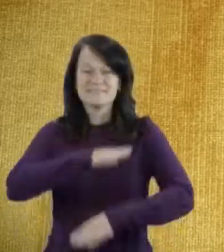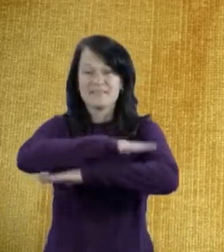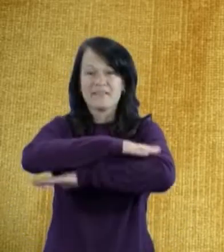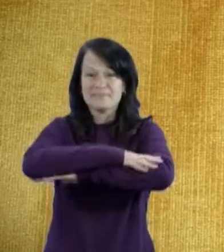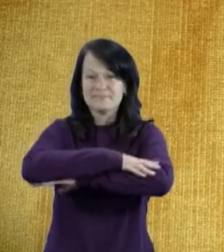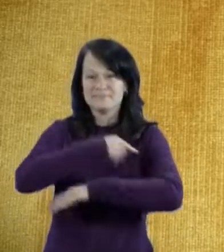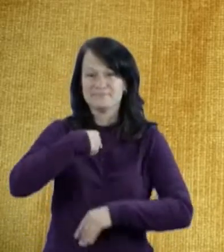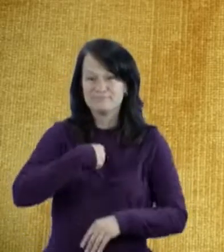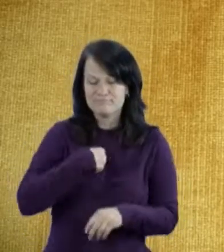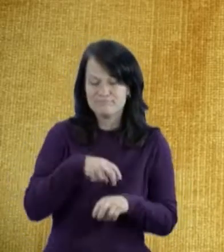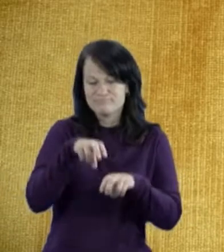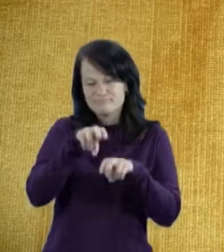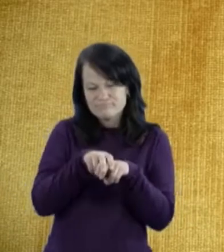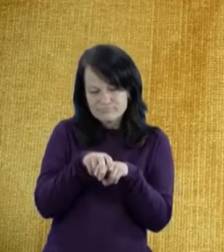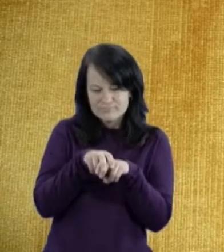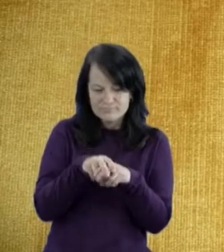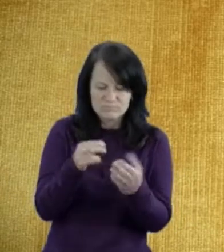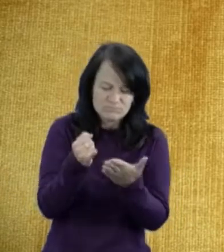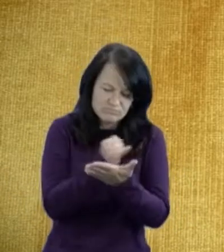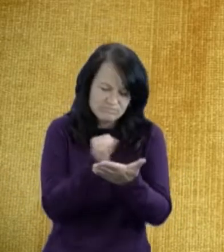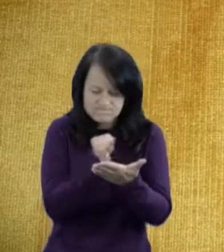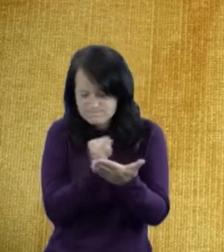I draw at my table While thinking of you